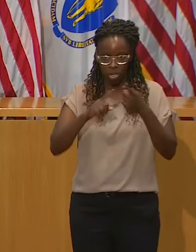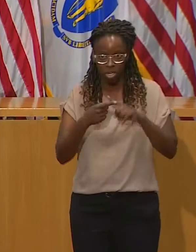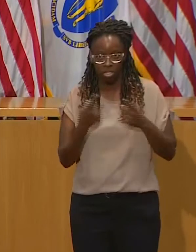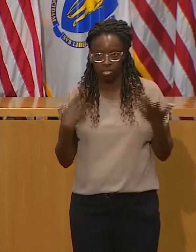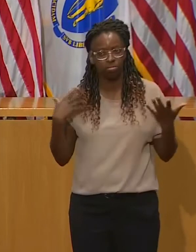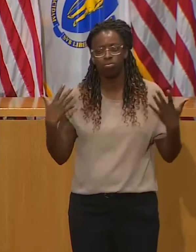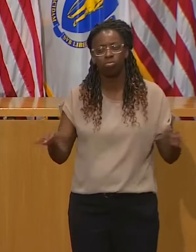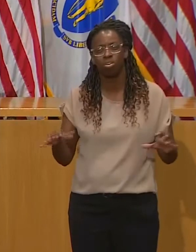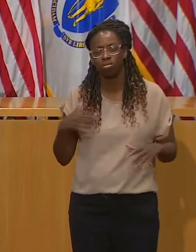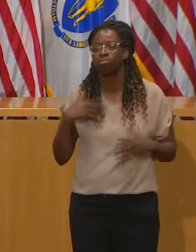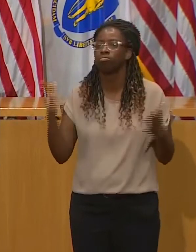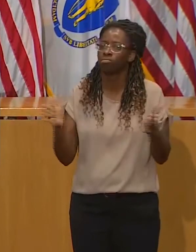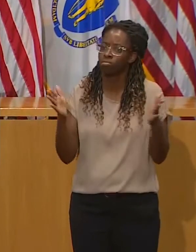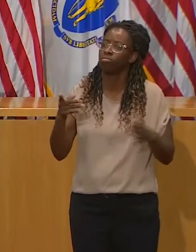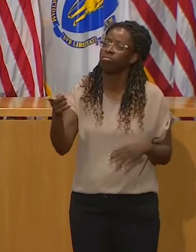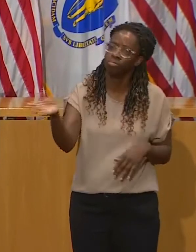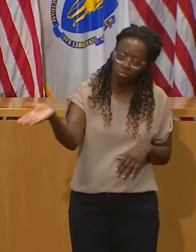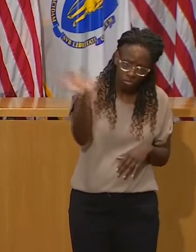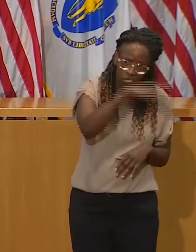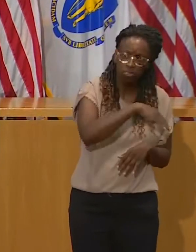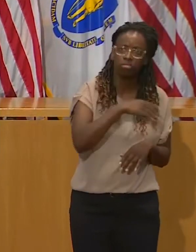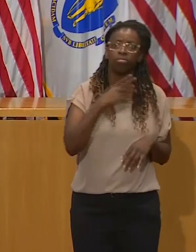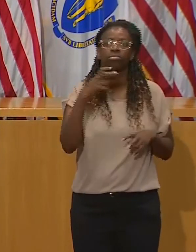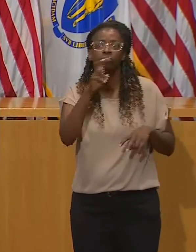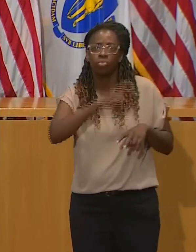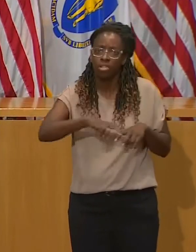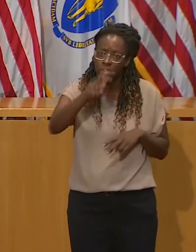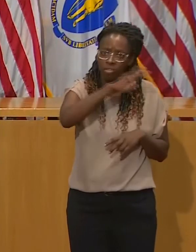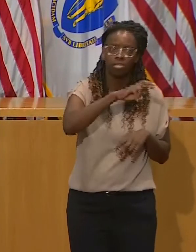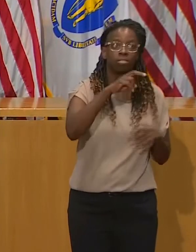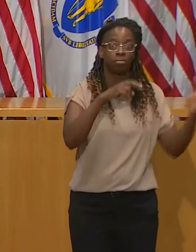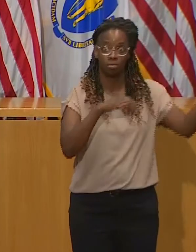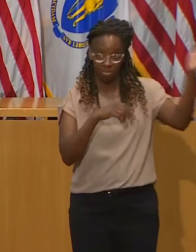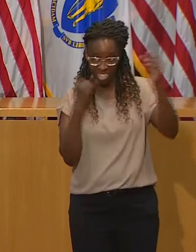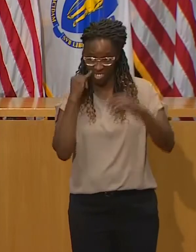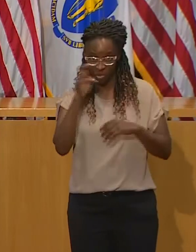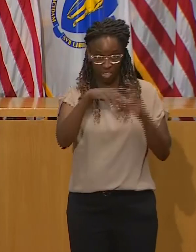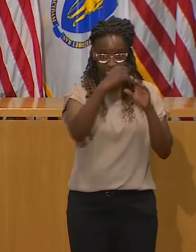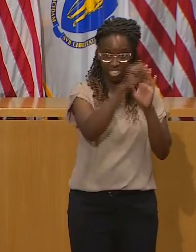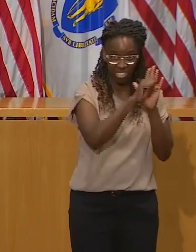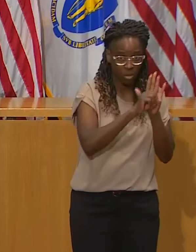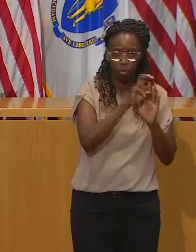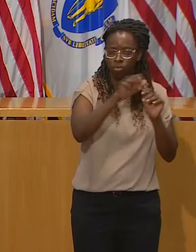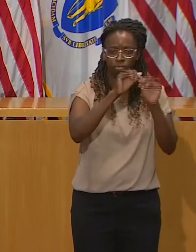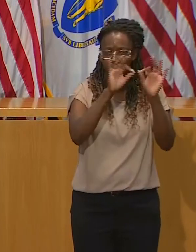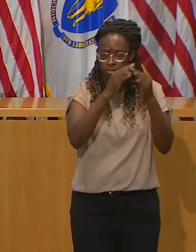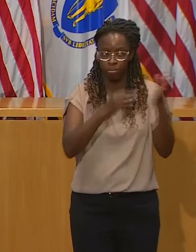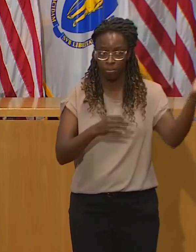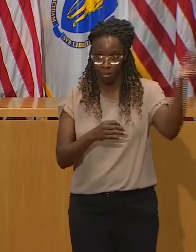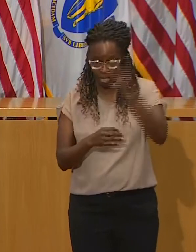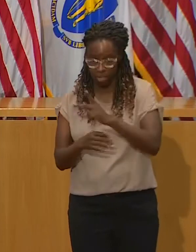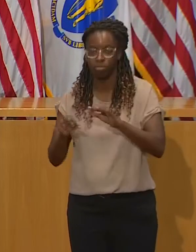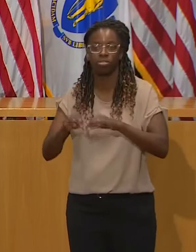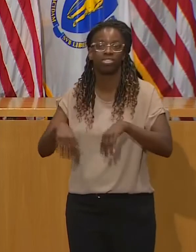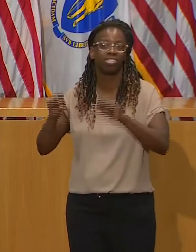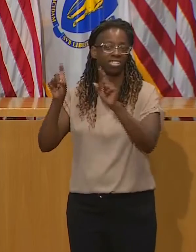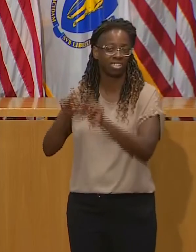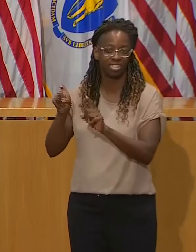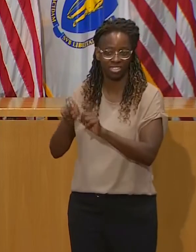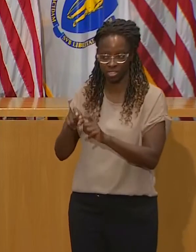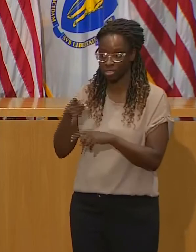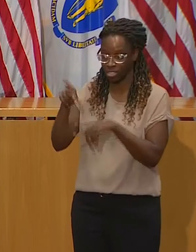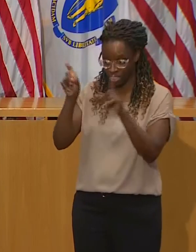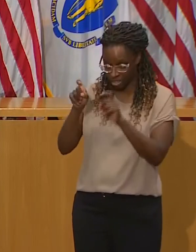and coming home, they need to understand whether they need to, if they come home without getting a test before they come home, they need to quarantine with their family for 14 days